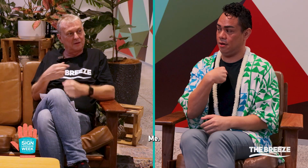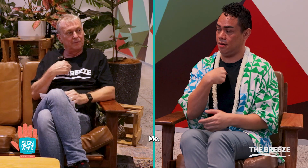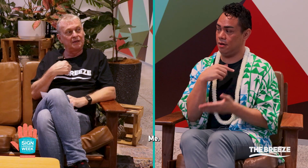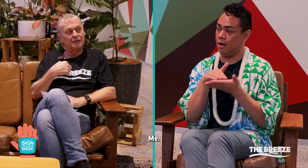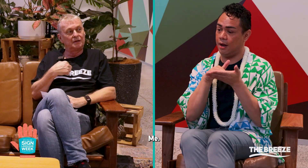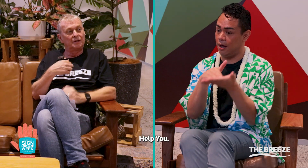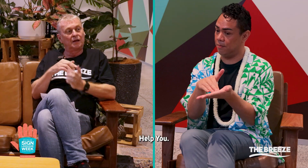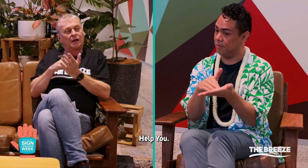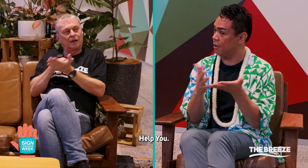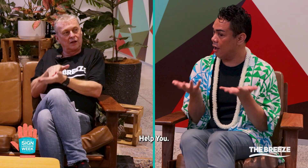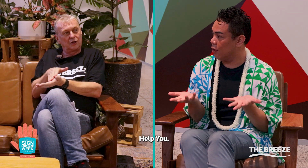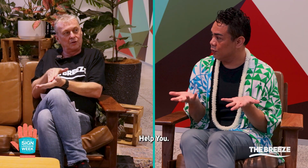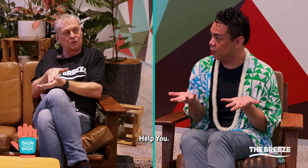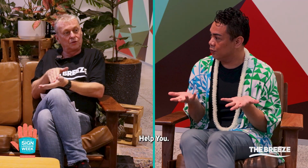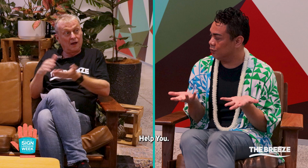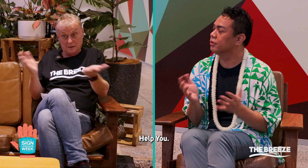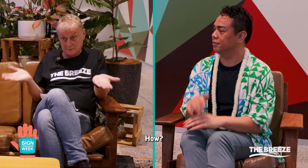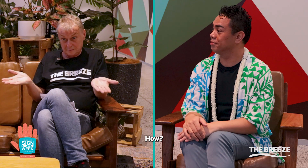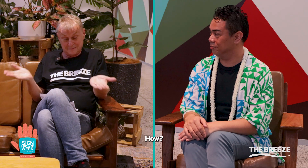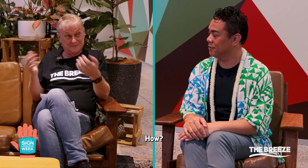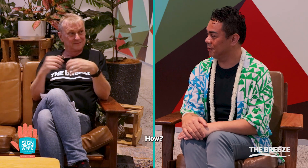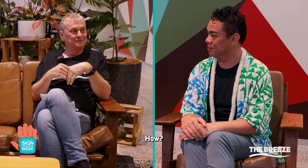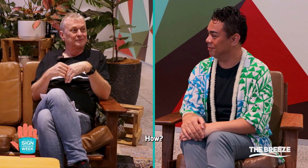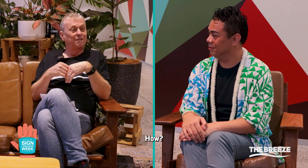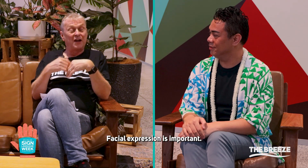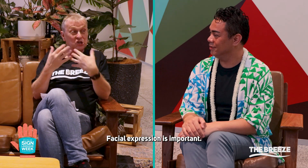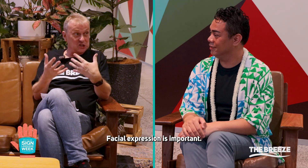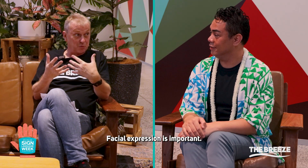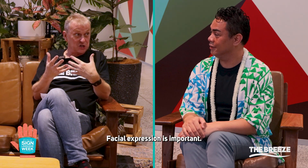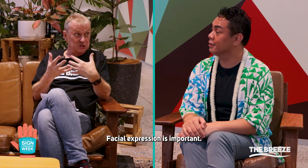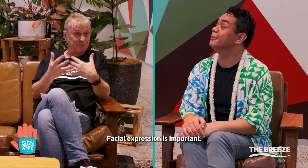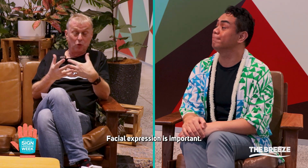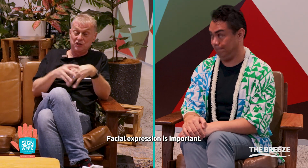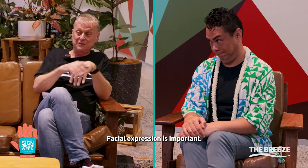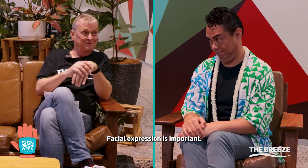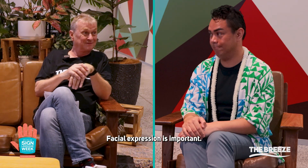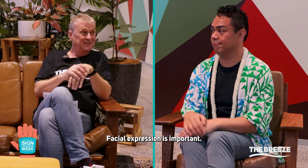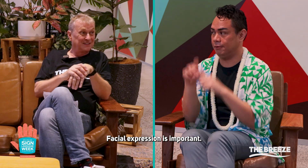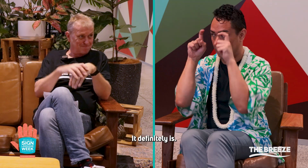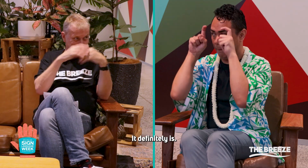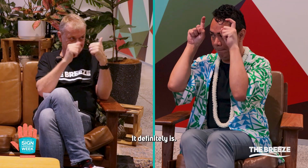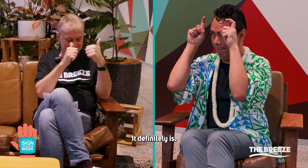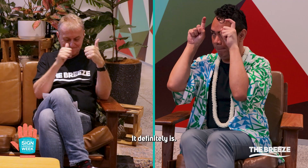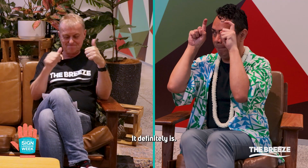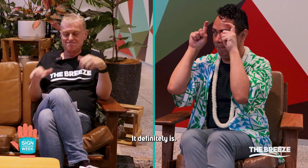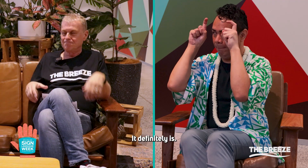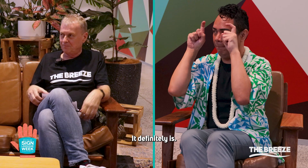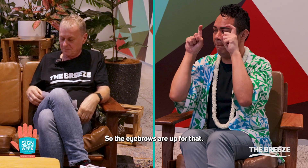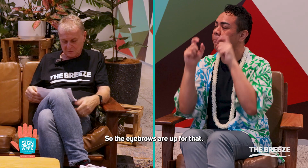Me help you. Facial expression is important. It definitely is. Yep. So the